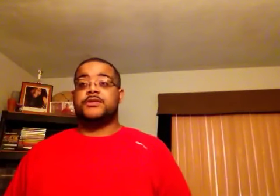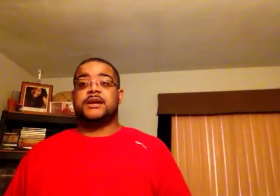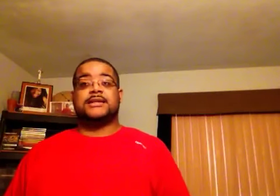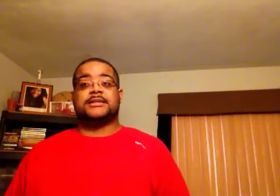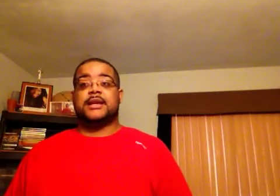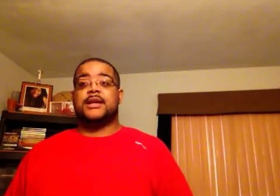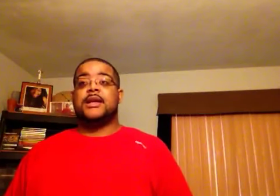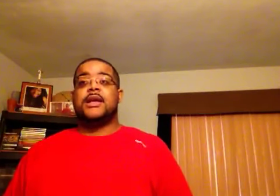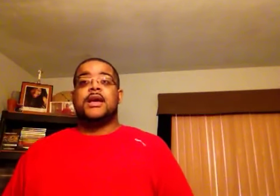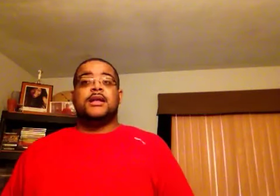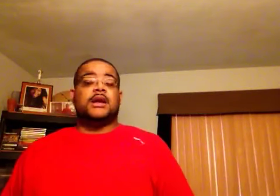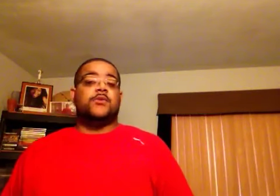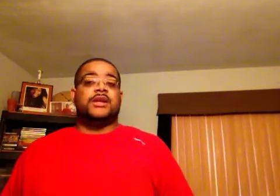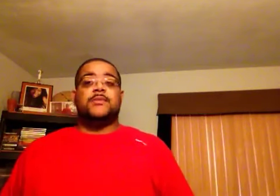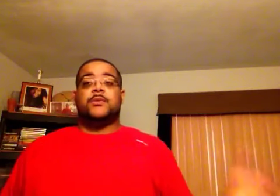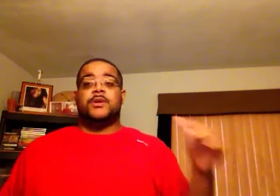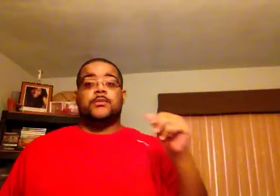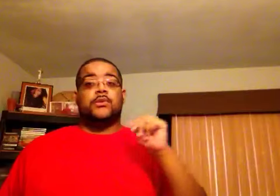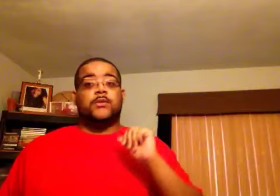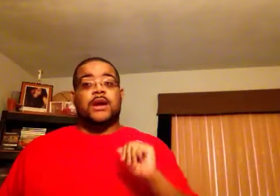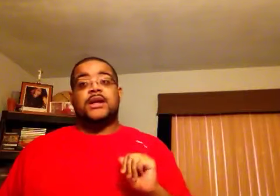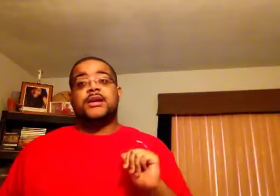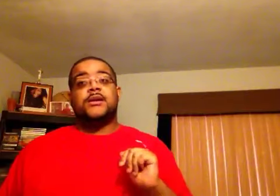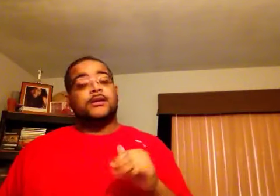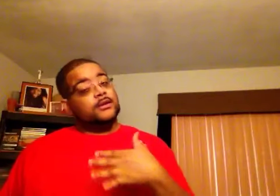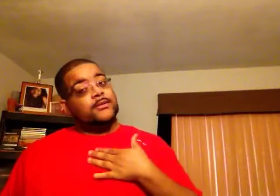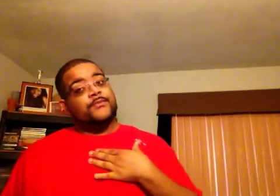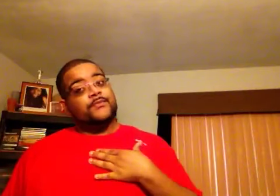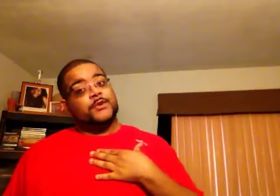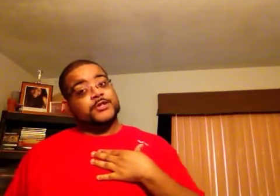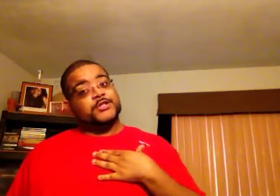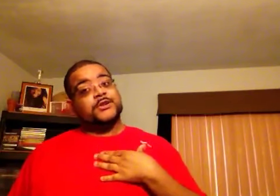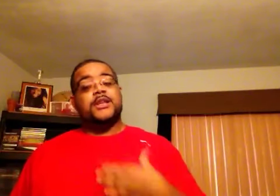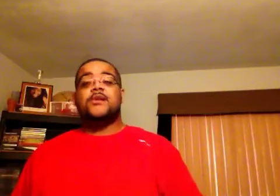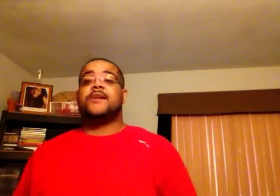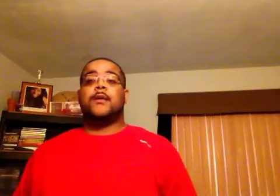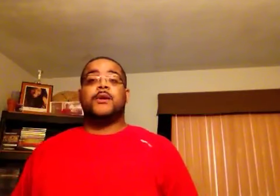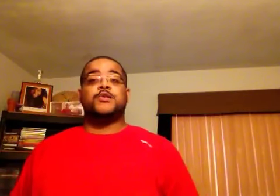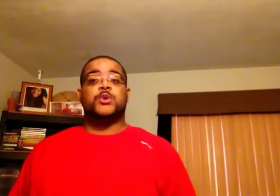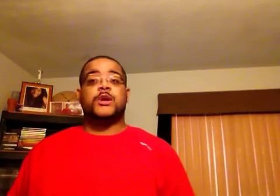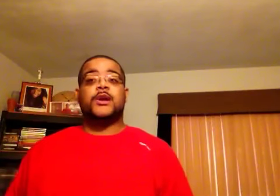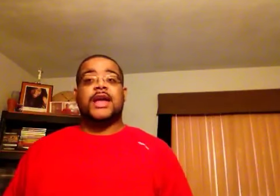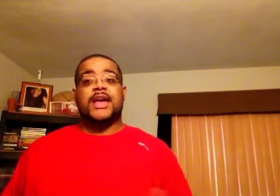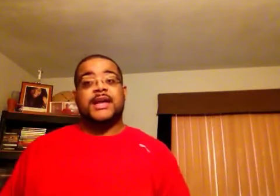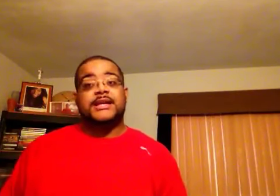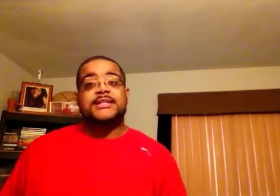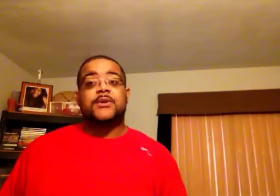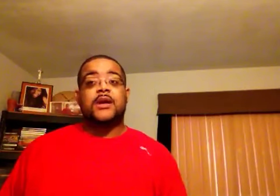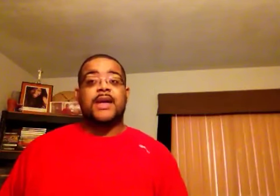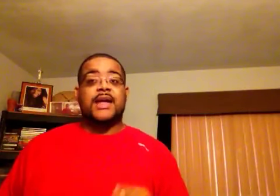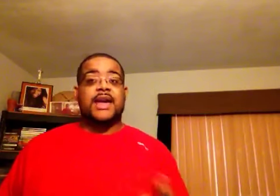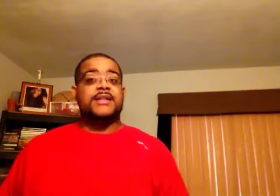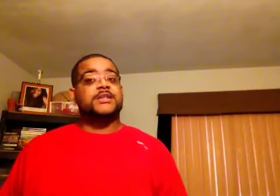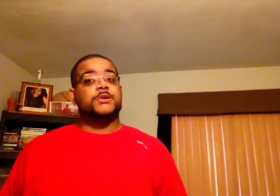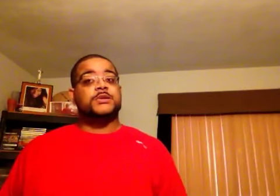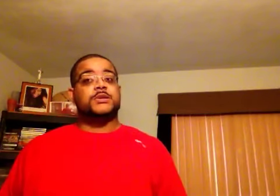what you guys think. Now, if you want to keep up with your boy right here, yours truly, you can follow me on Twitter and Instagram at ktooks,